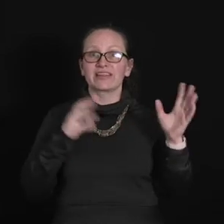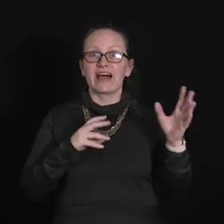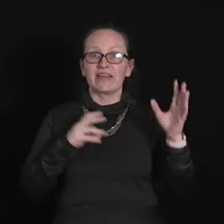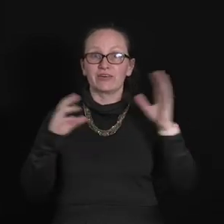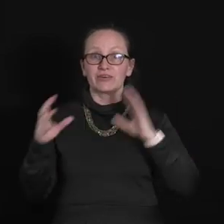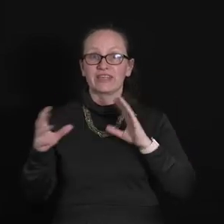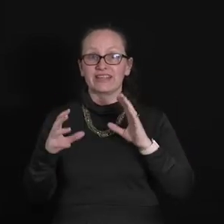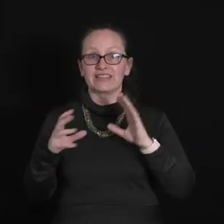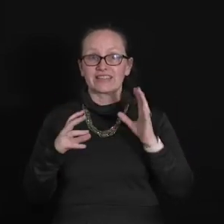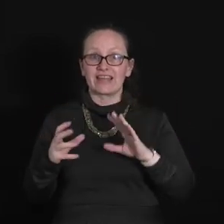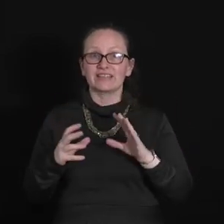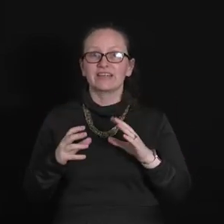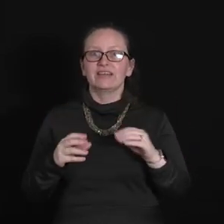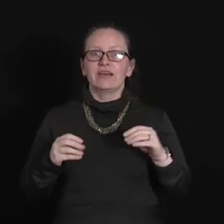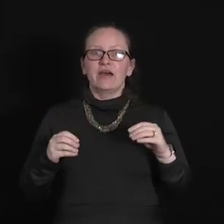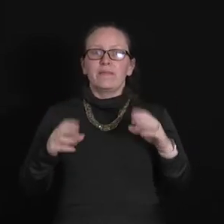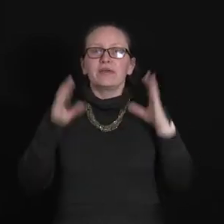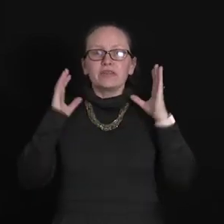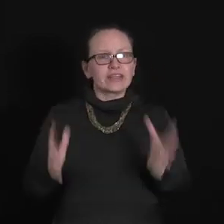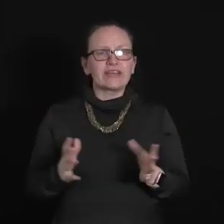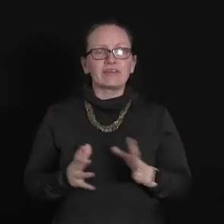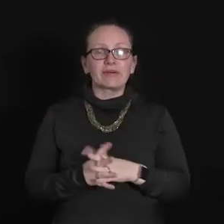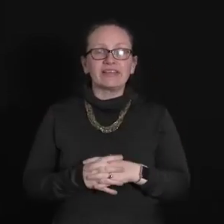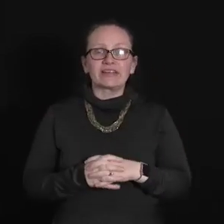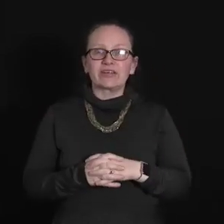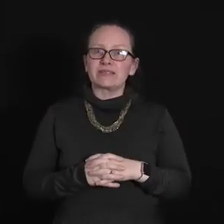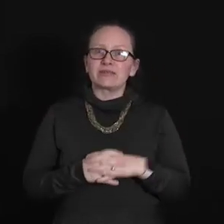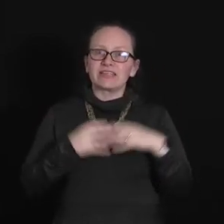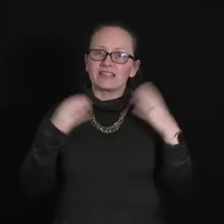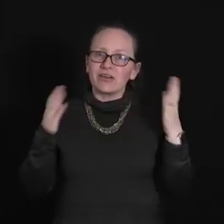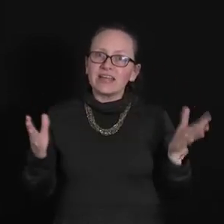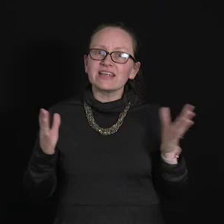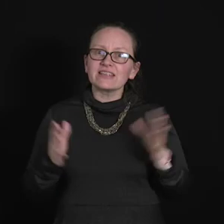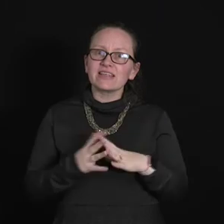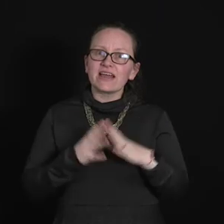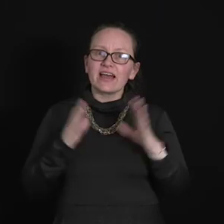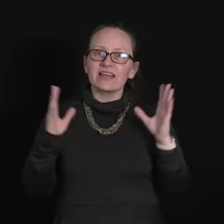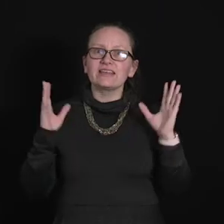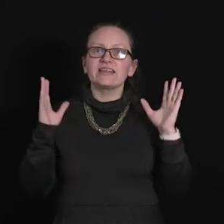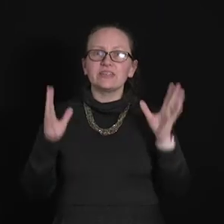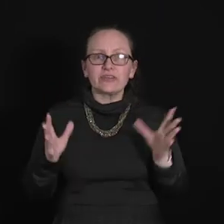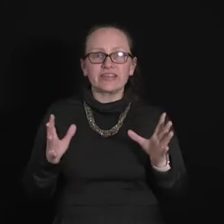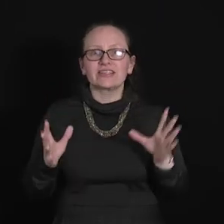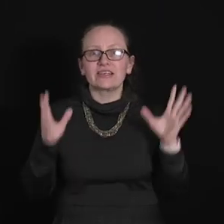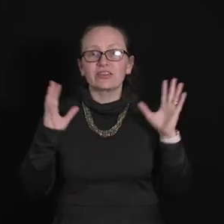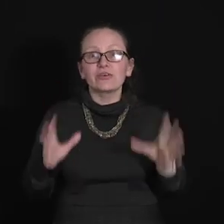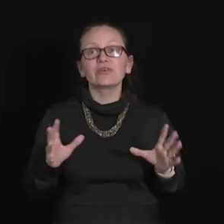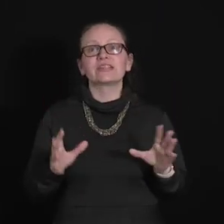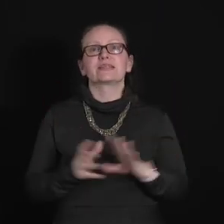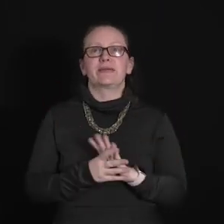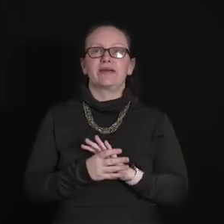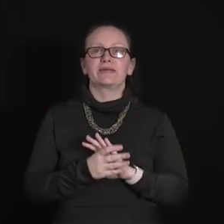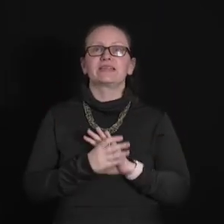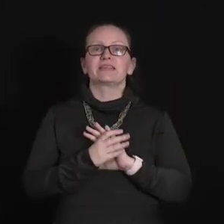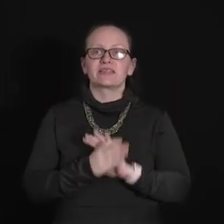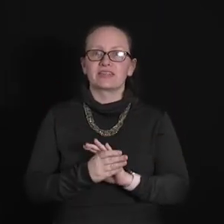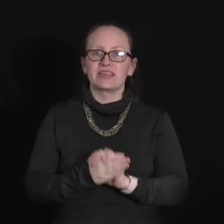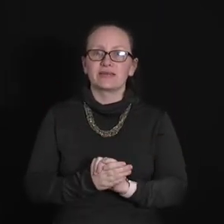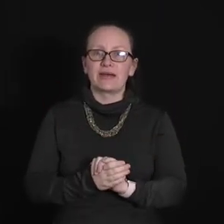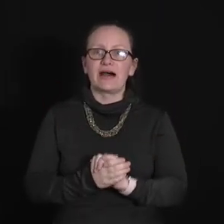alive or dead state. But not everybody agrees with this. So it's an interesting thought experiment to think about